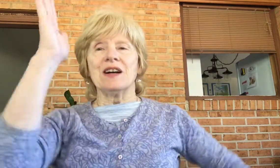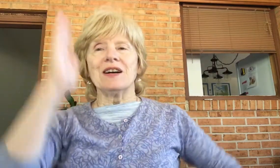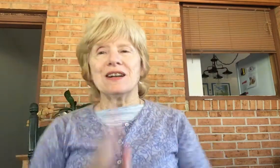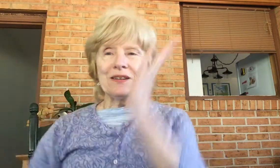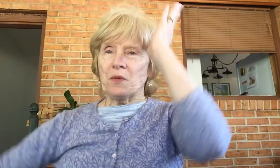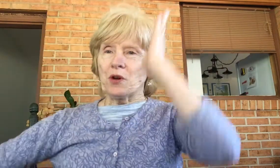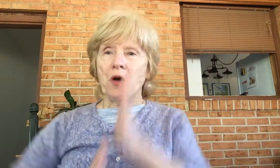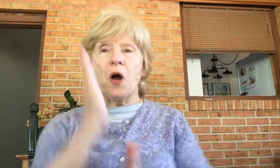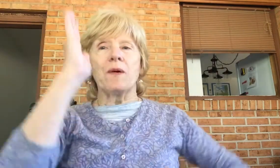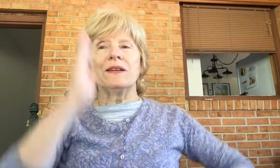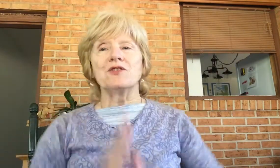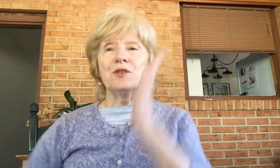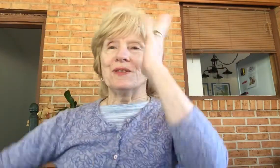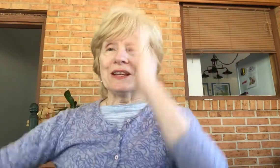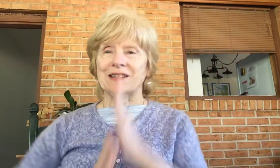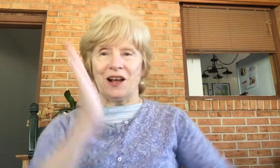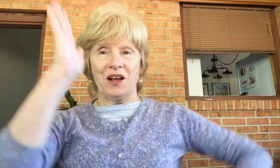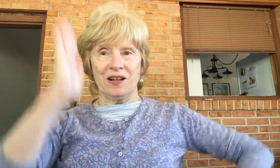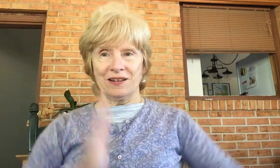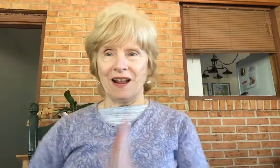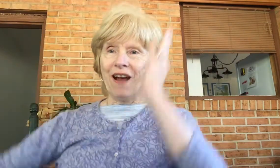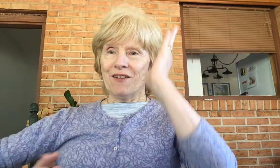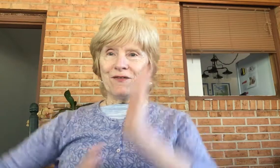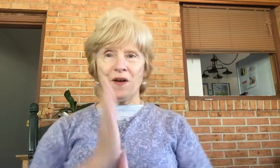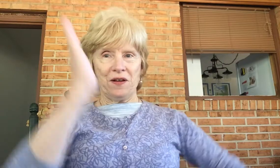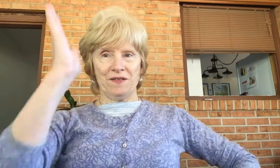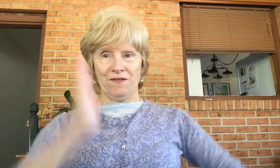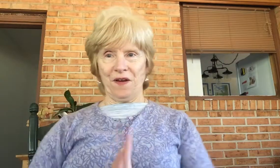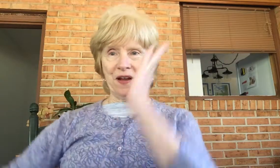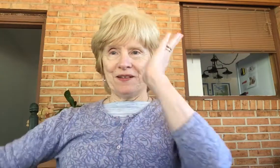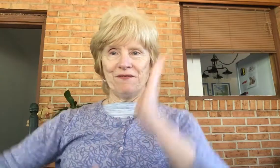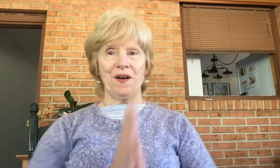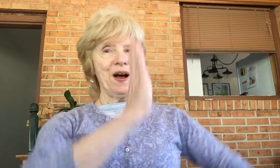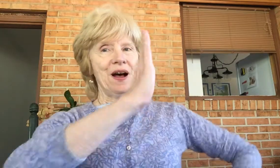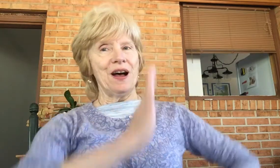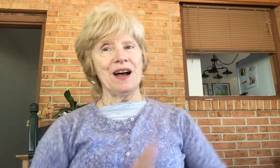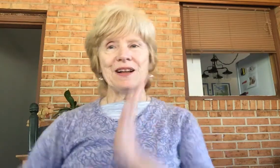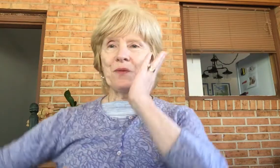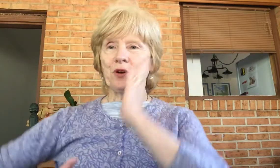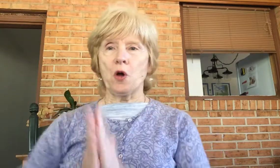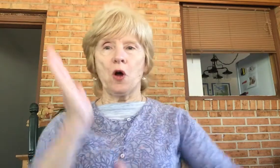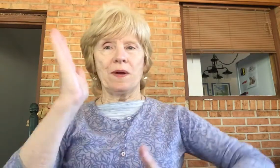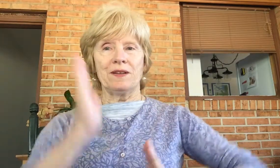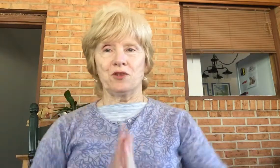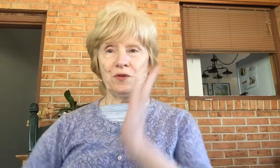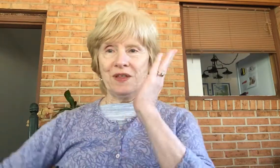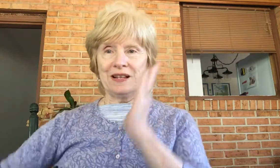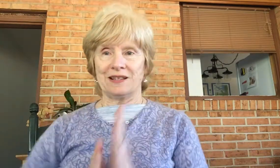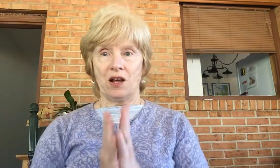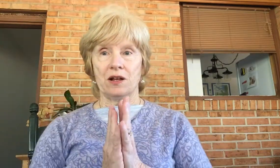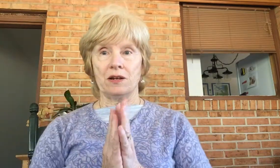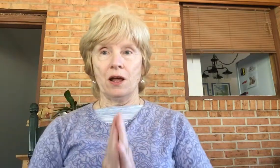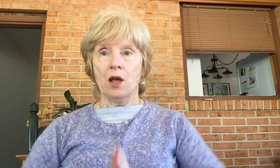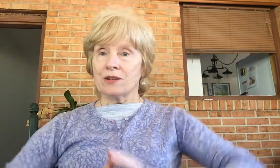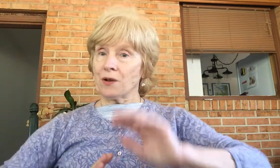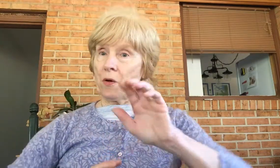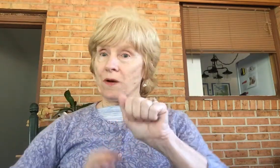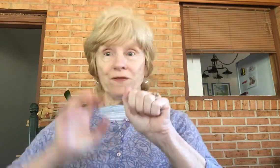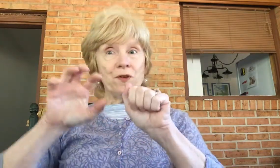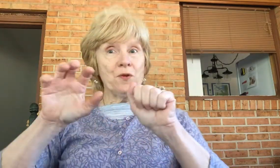we're going to the sun. Fun, fun, fun, we're going to the sun. So if you